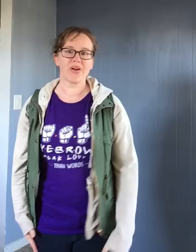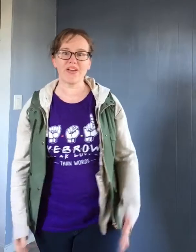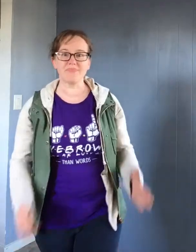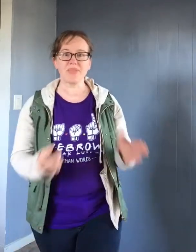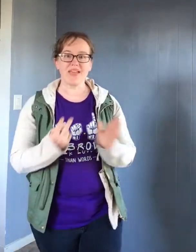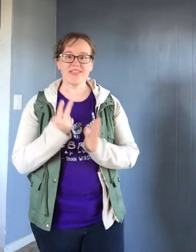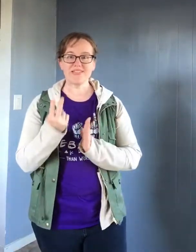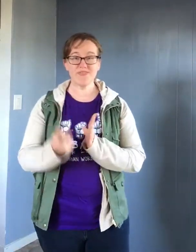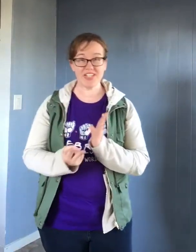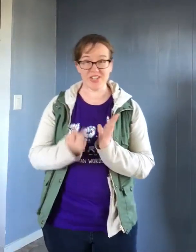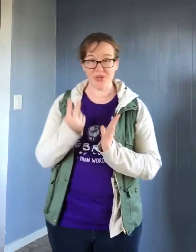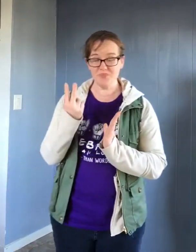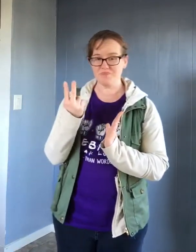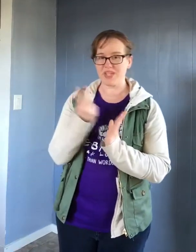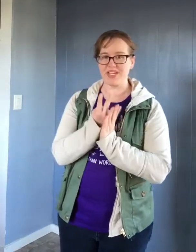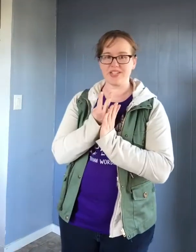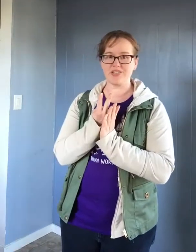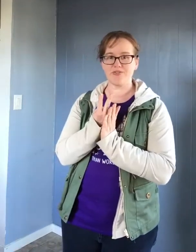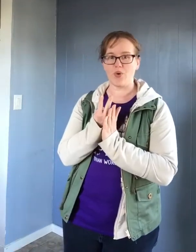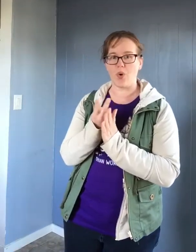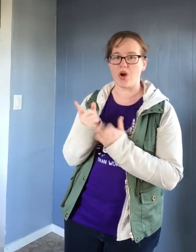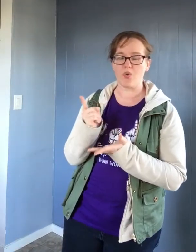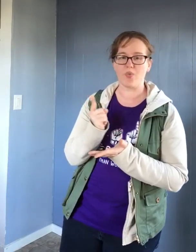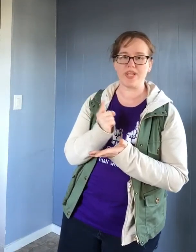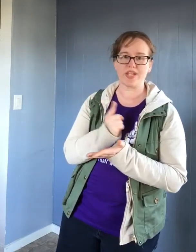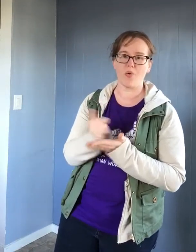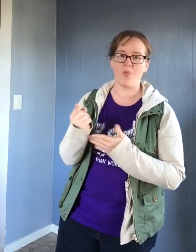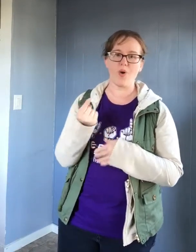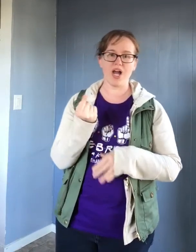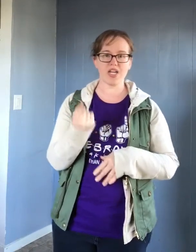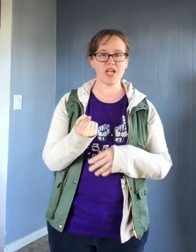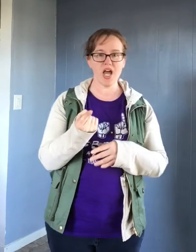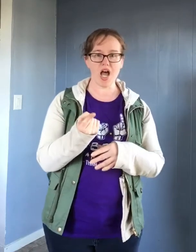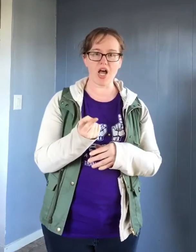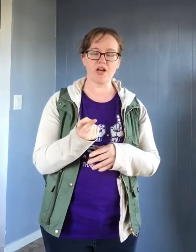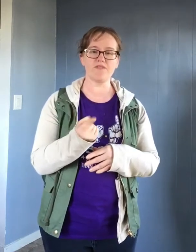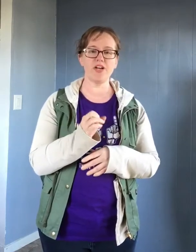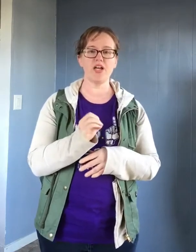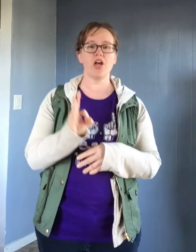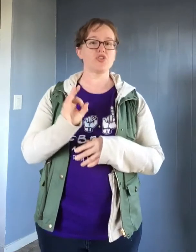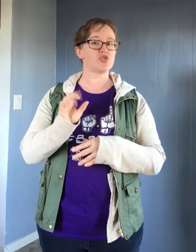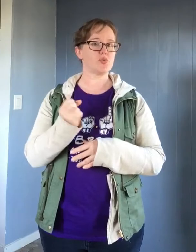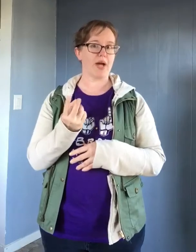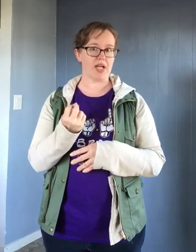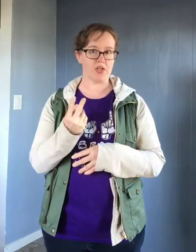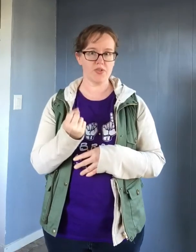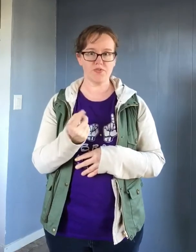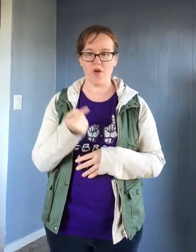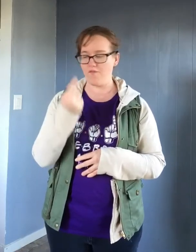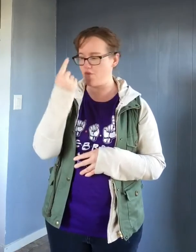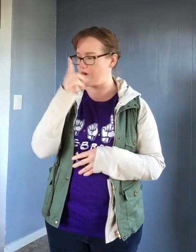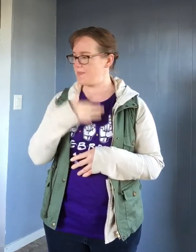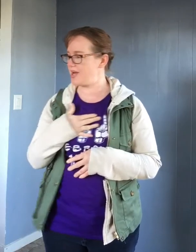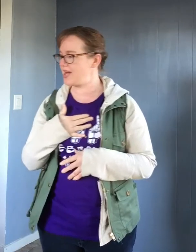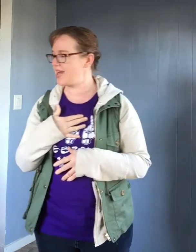All right, this video is for week one of 12 for my